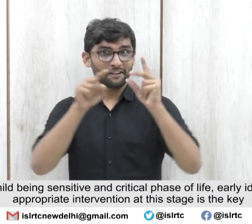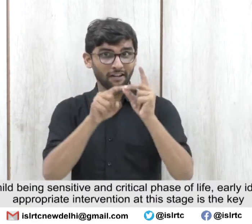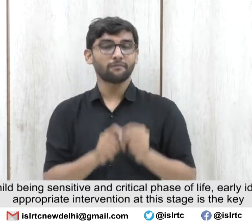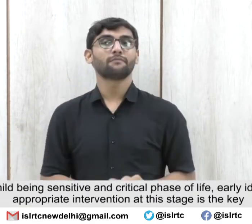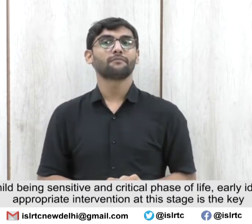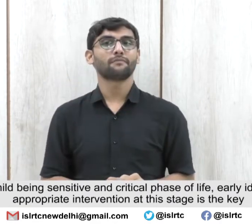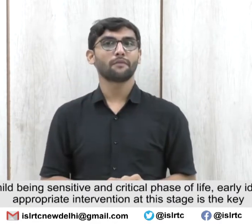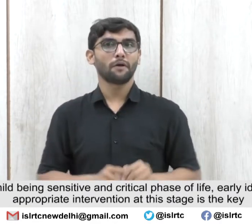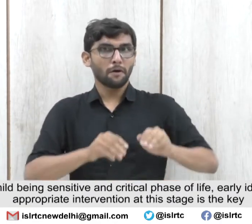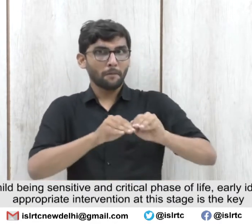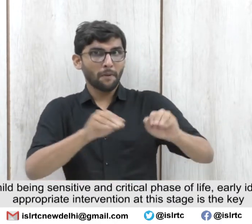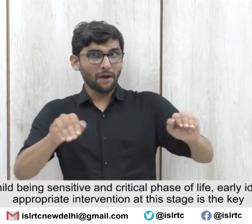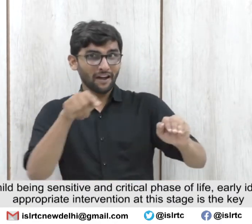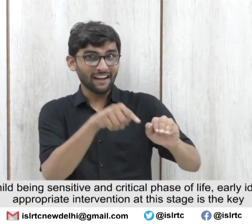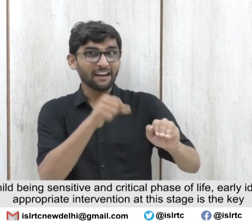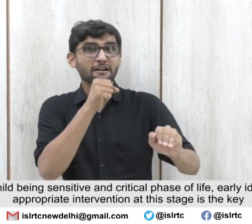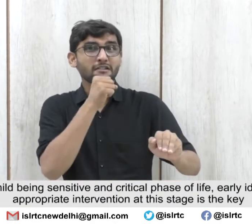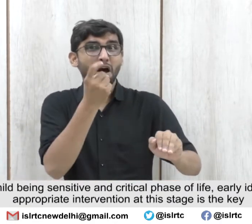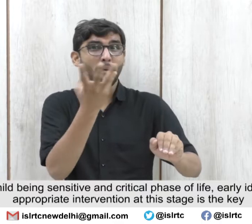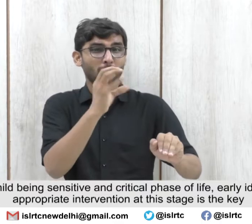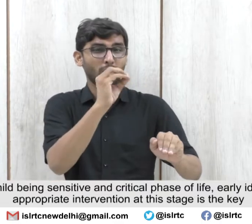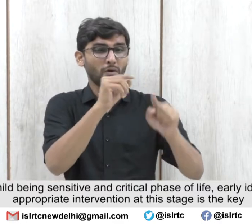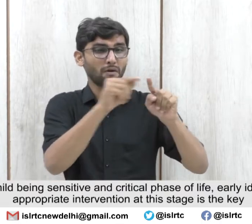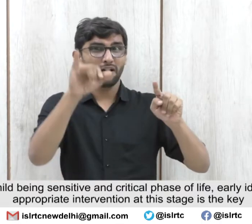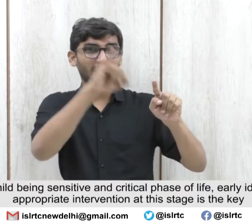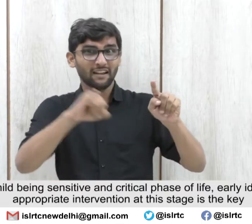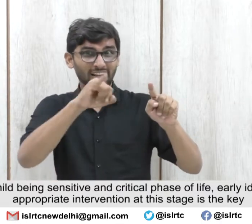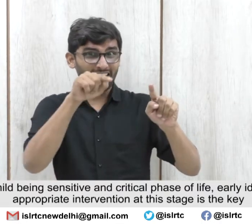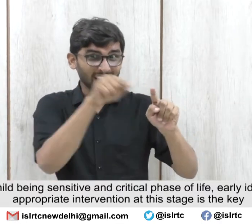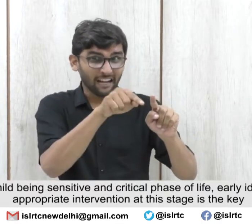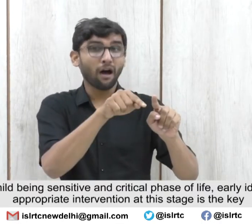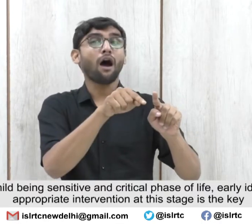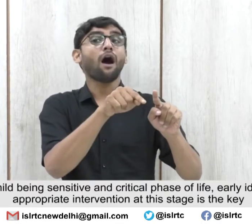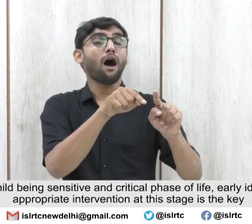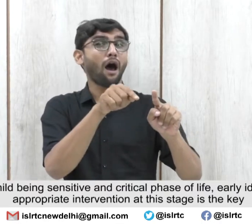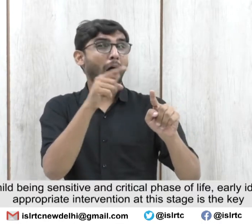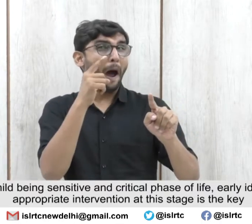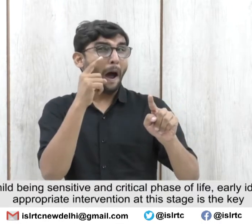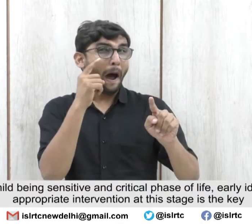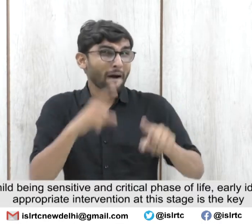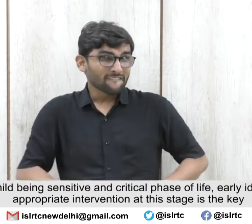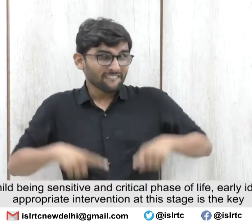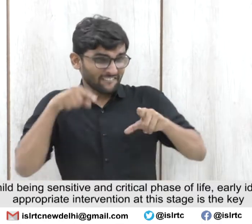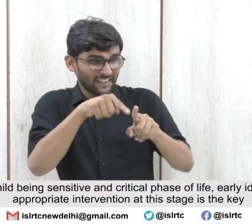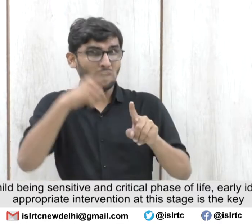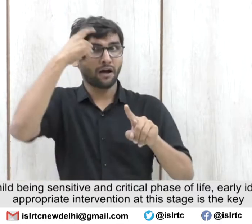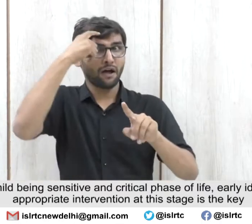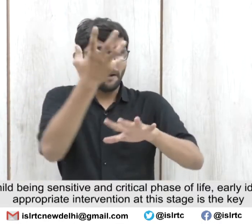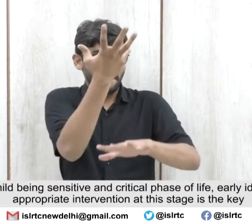0-6 years of child being sensitive and critical phase of life.